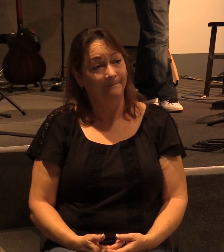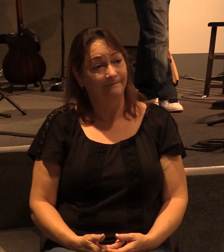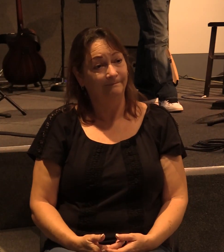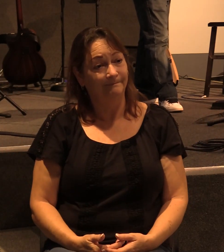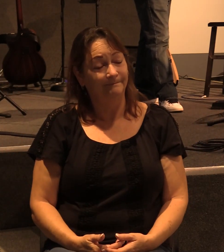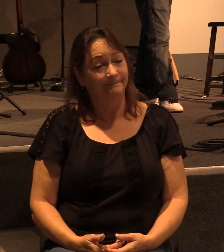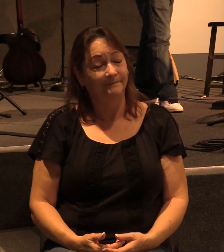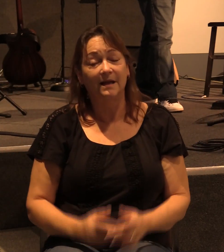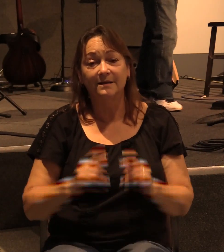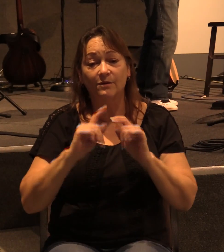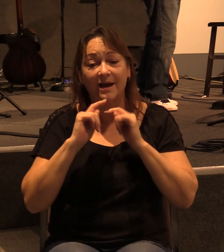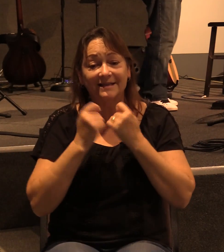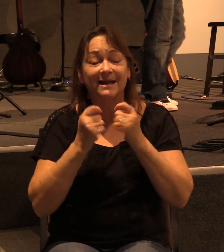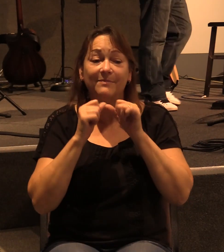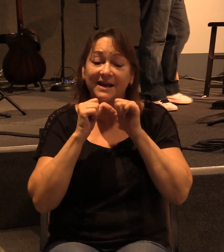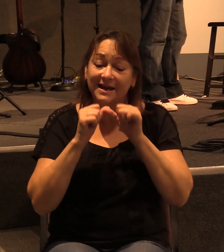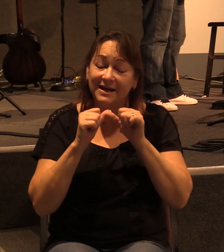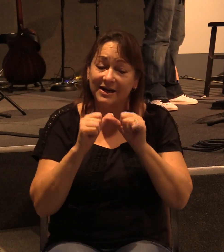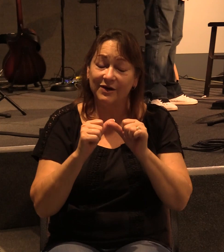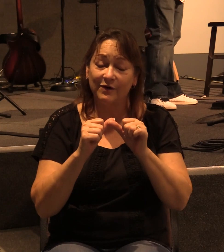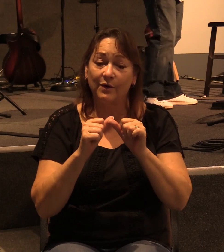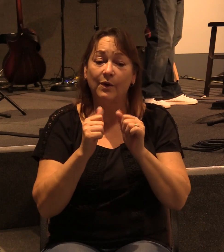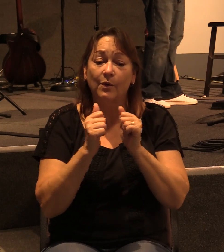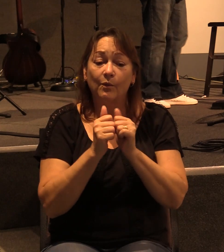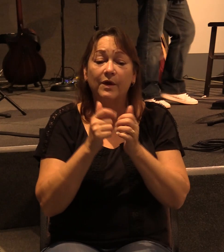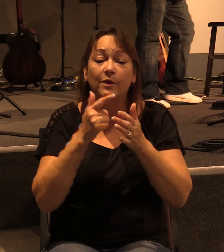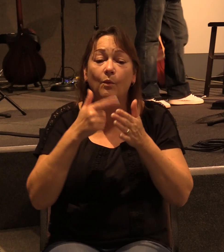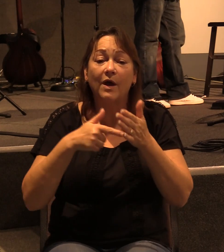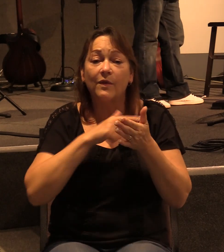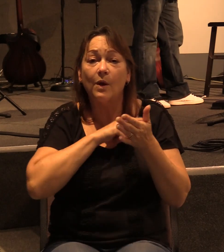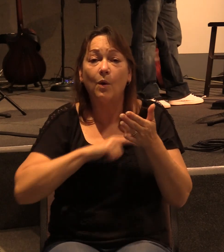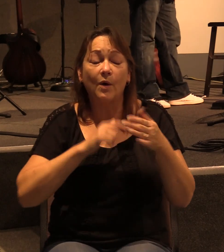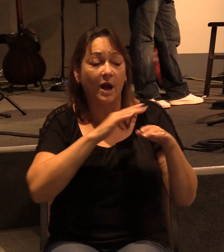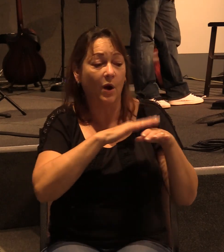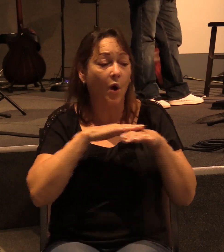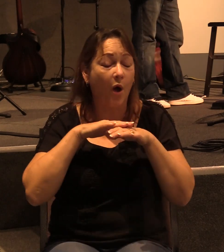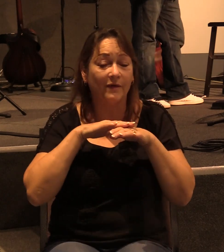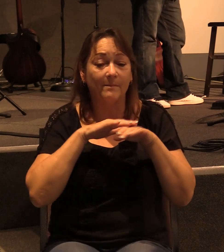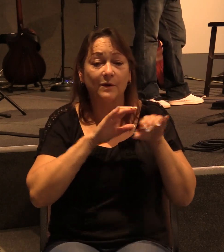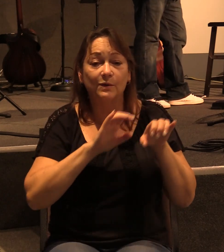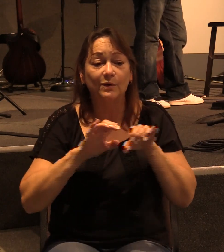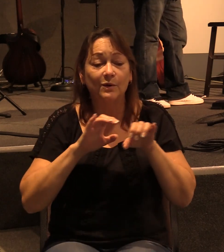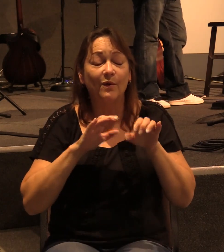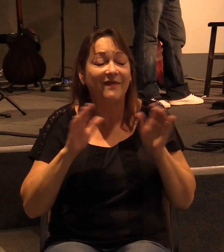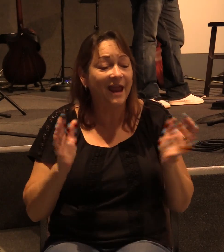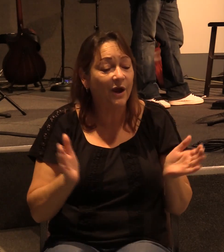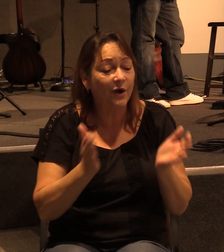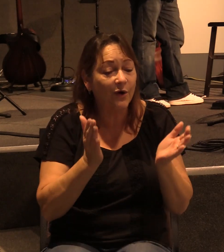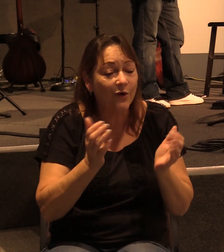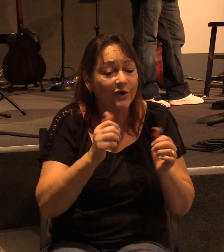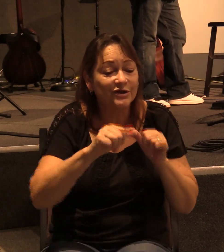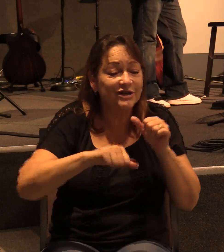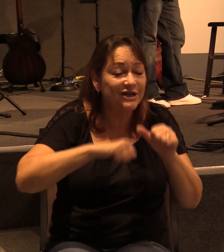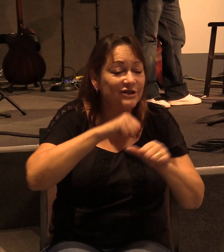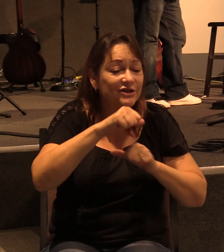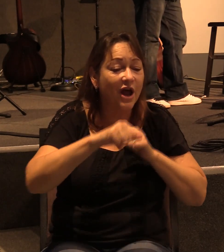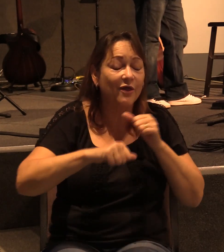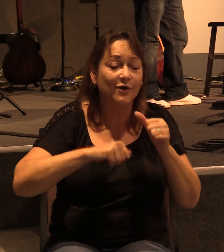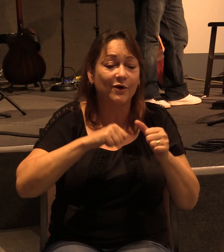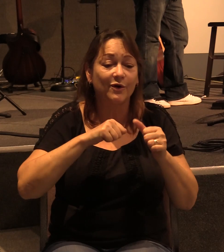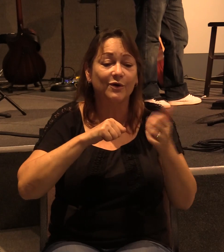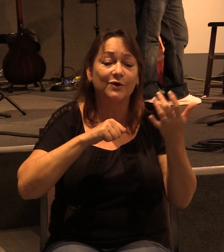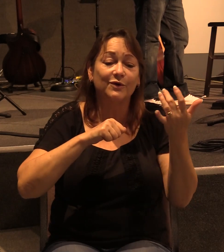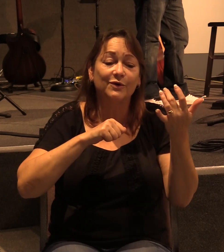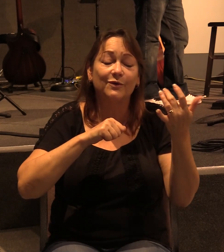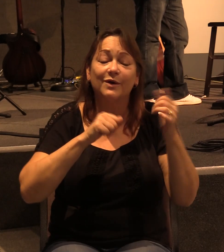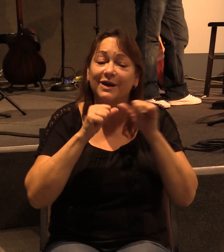and so as a team they continued on with what the Lord had called them to do and they encouraged each other to continue in the service